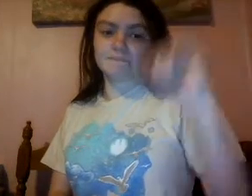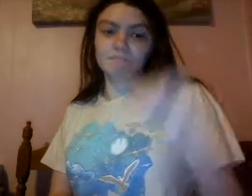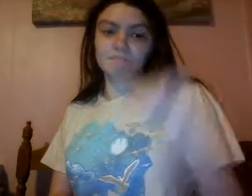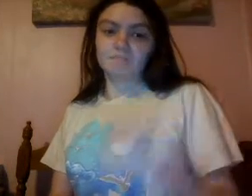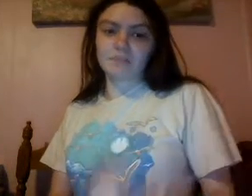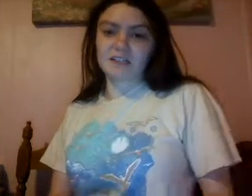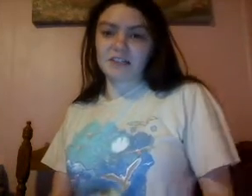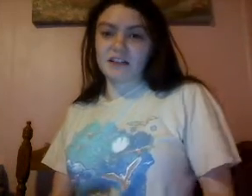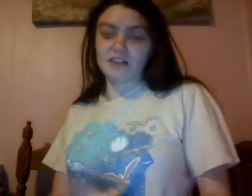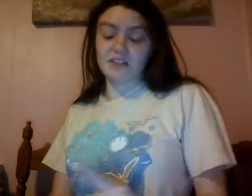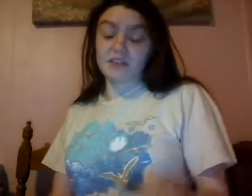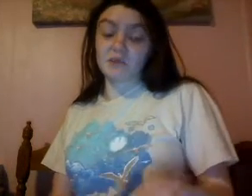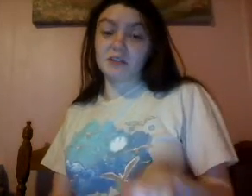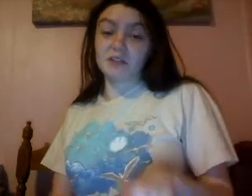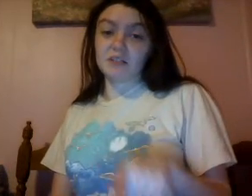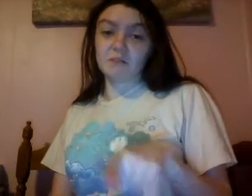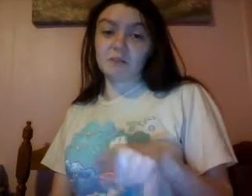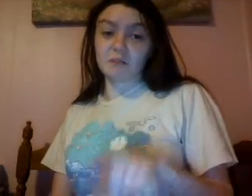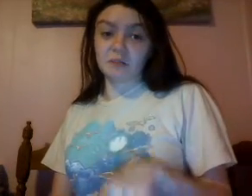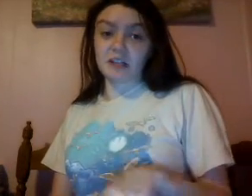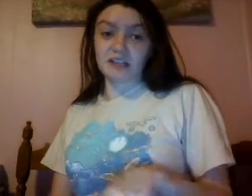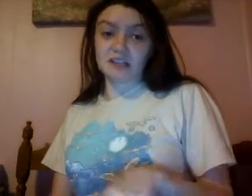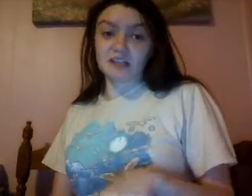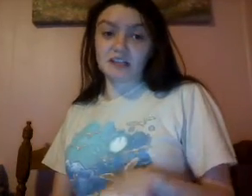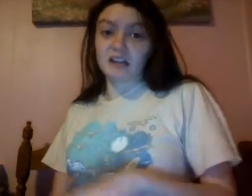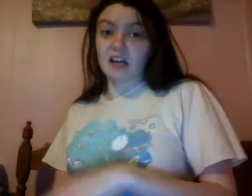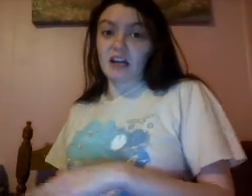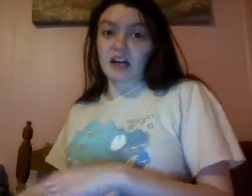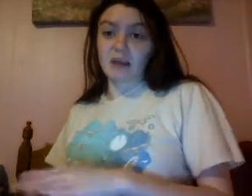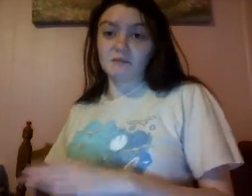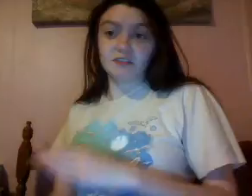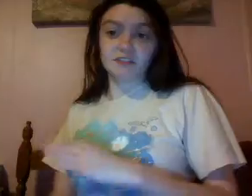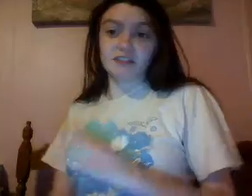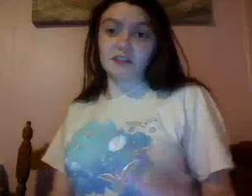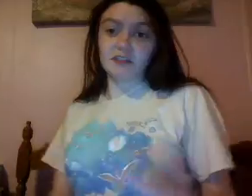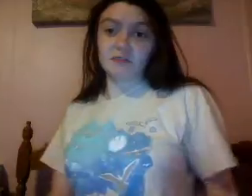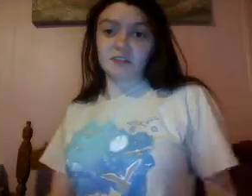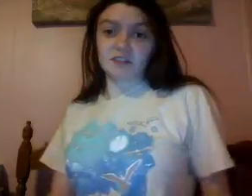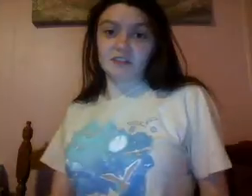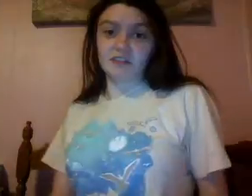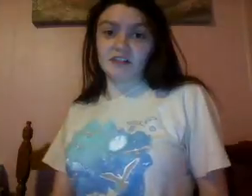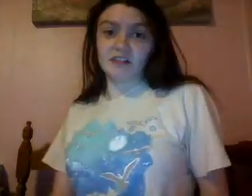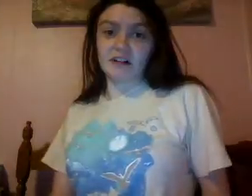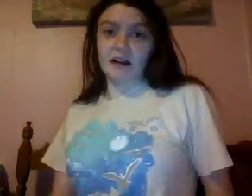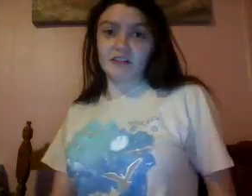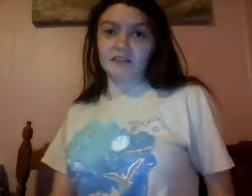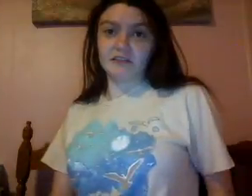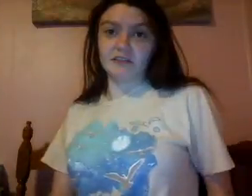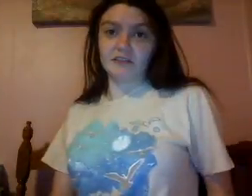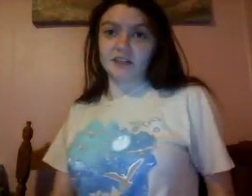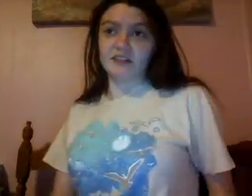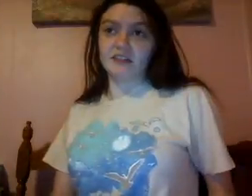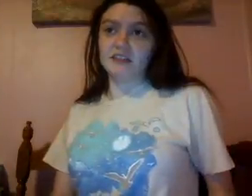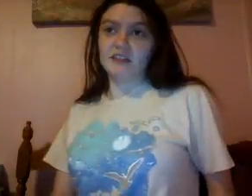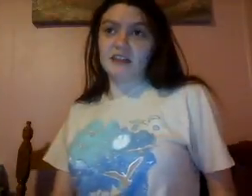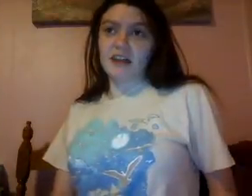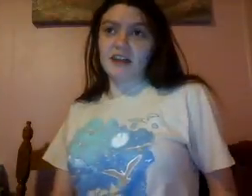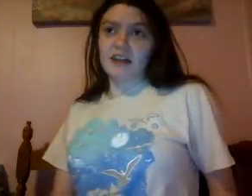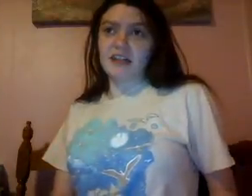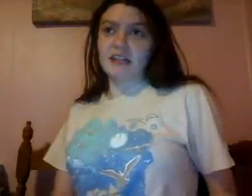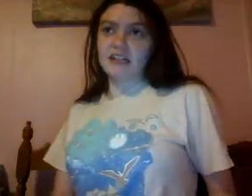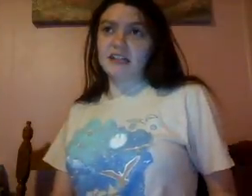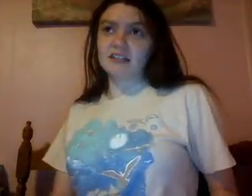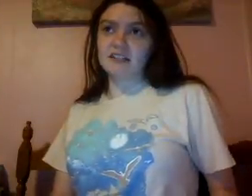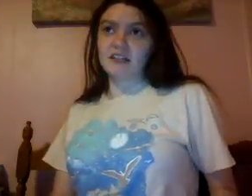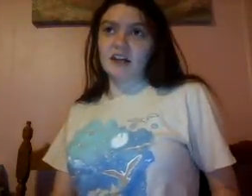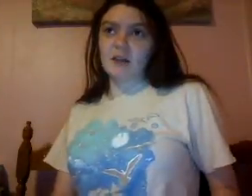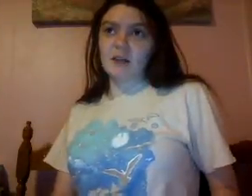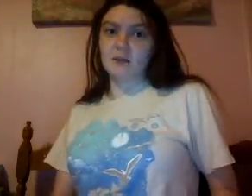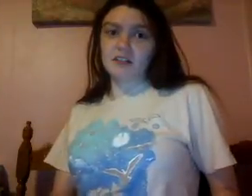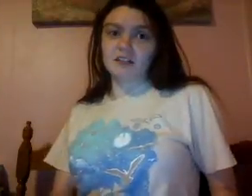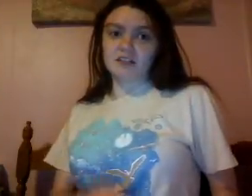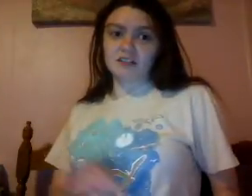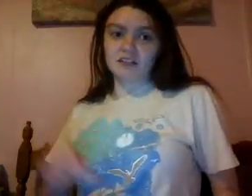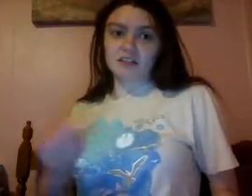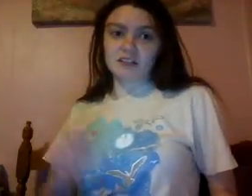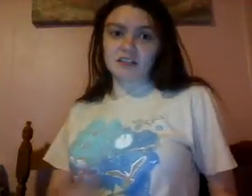saying that this one needs to be replaced. I'm done with trying to figure out how to fix it. Then I went to it